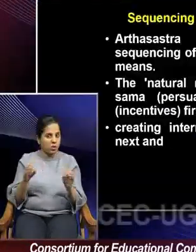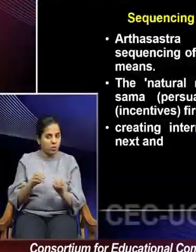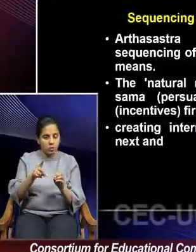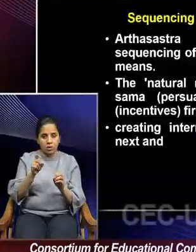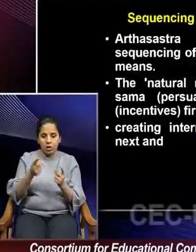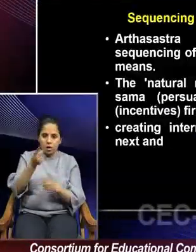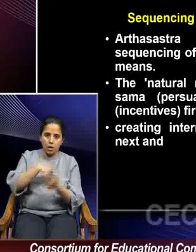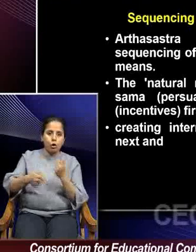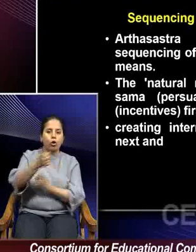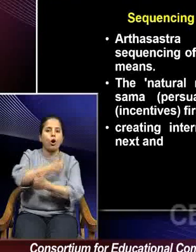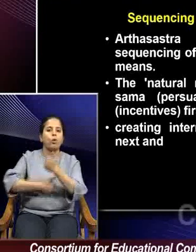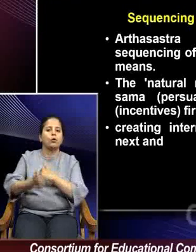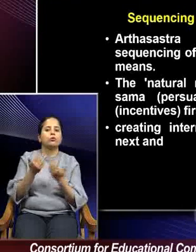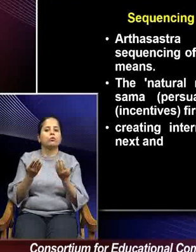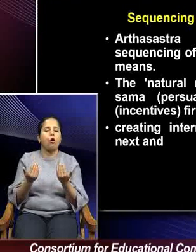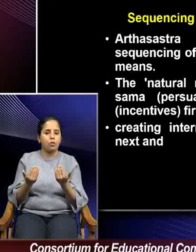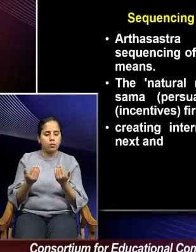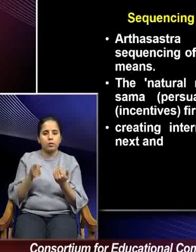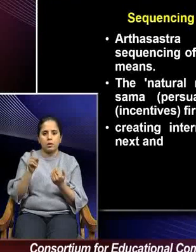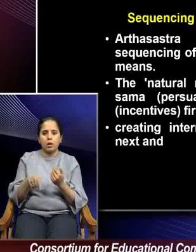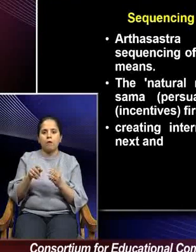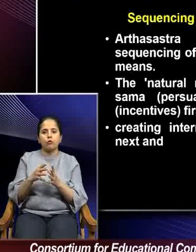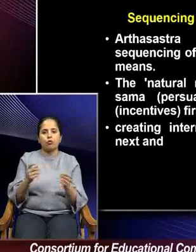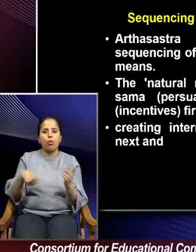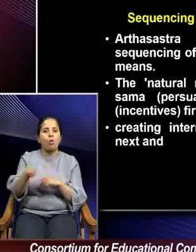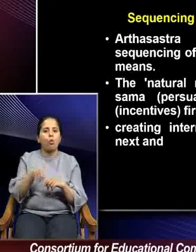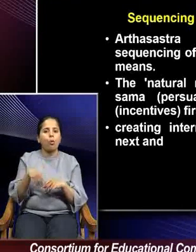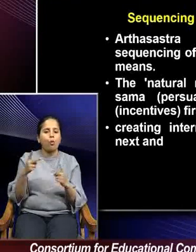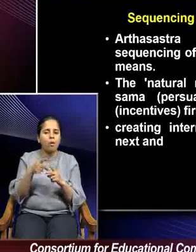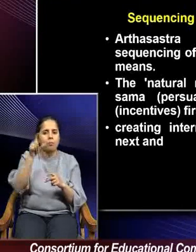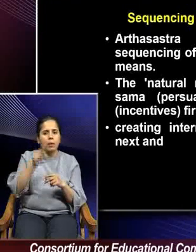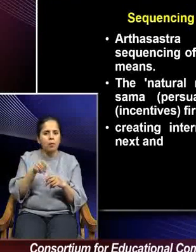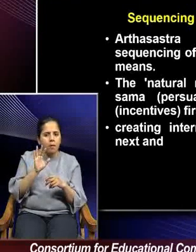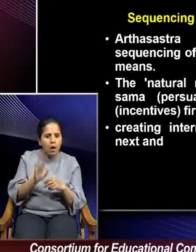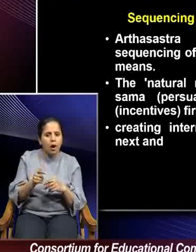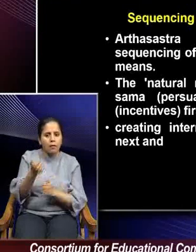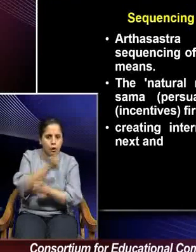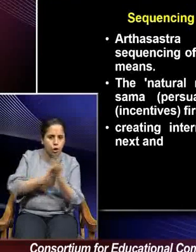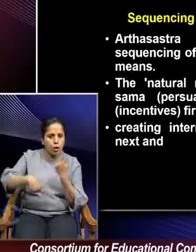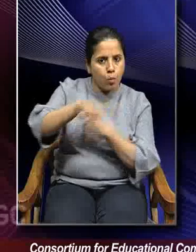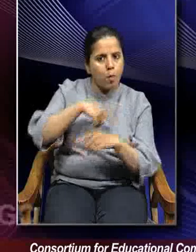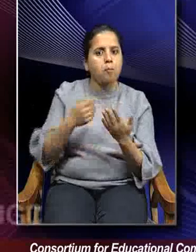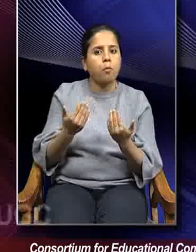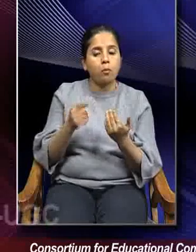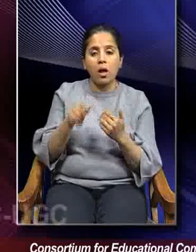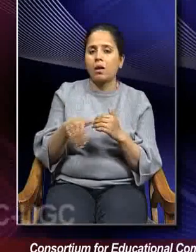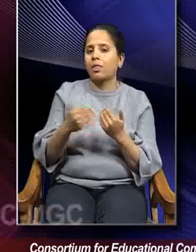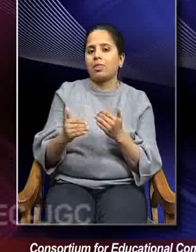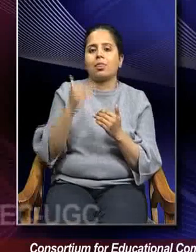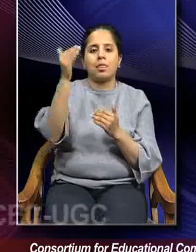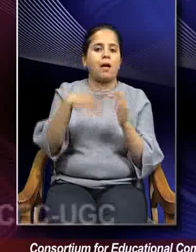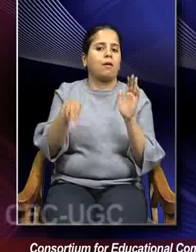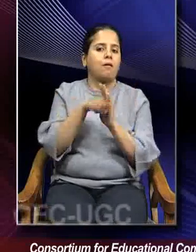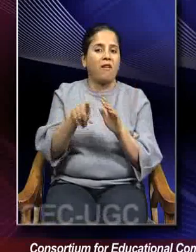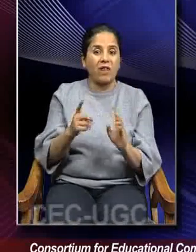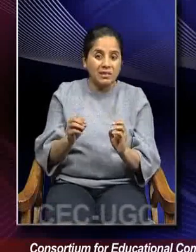internal competition. You can also resort to the Bhed that is creating internal competition but it is at the next level, not